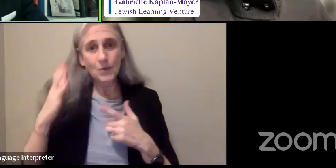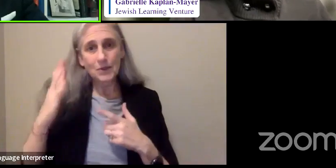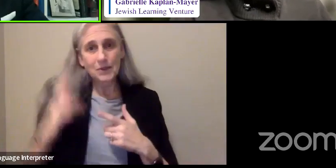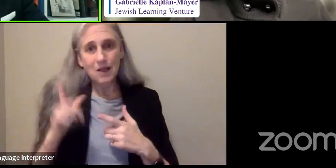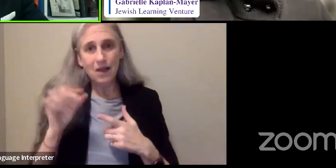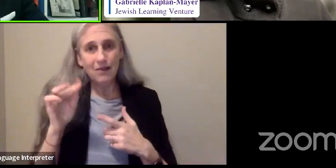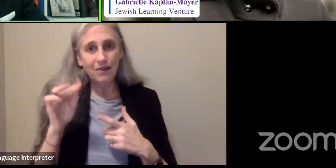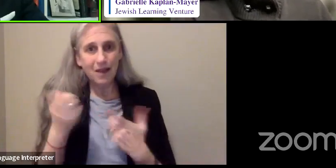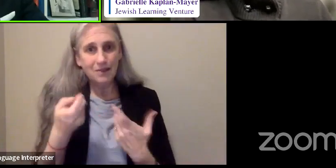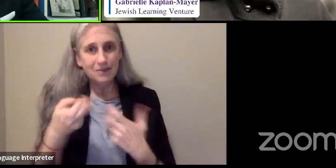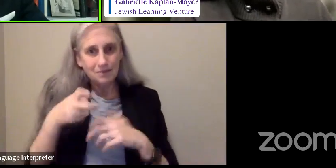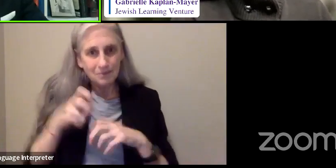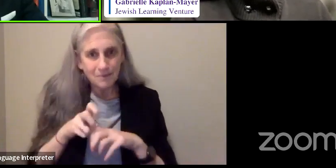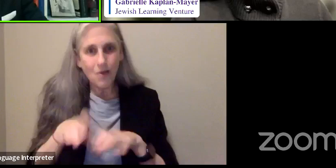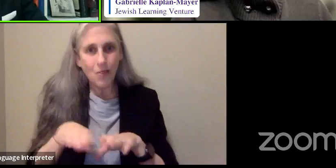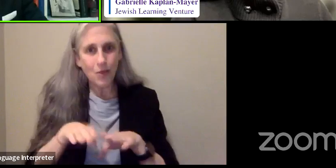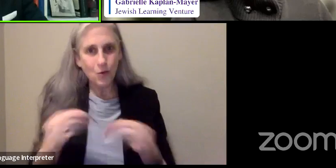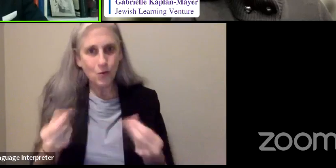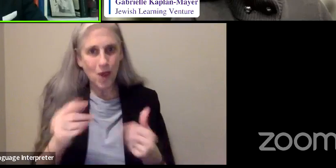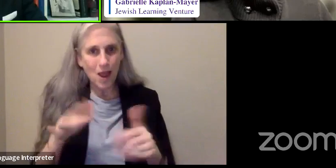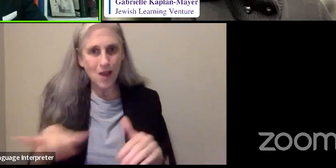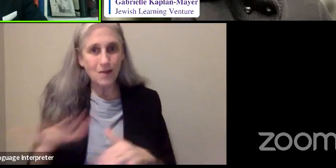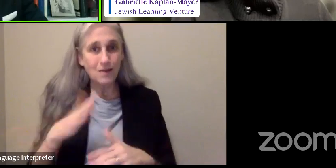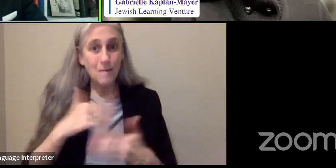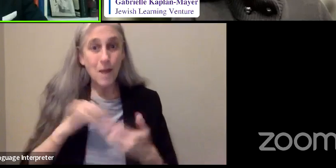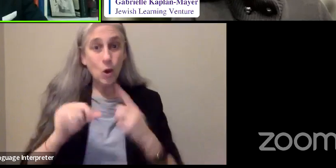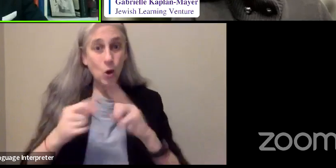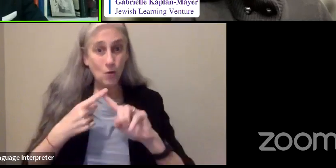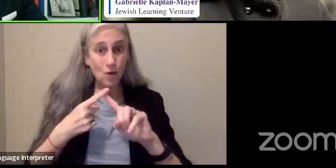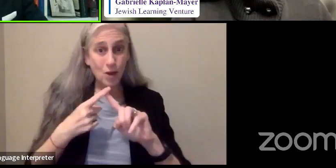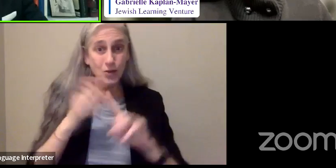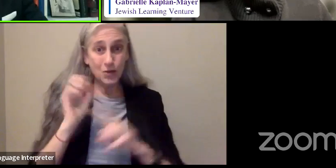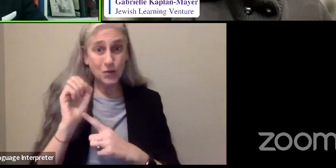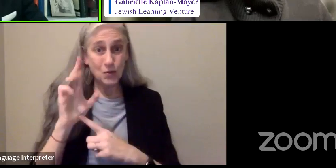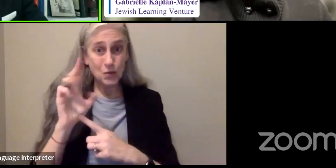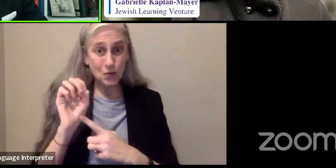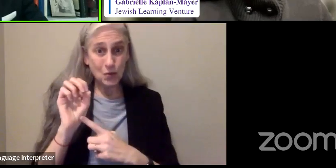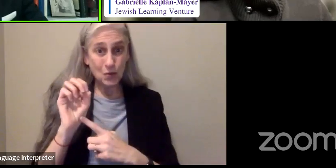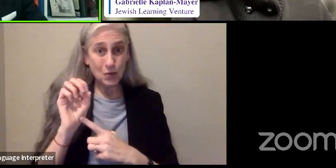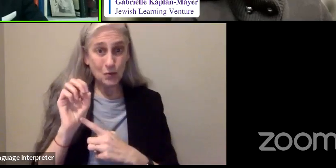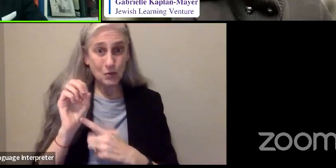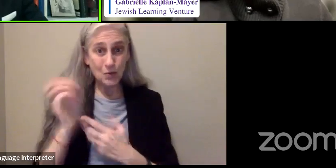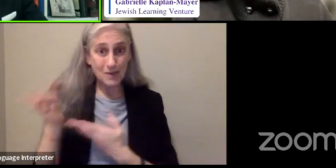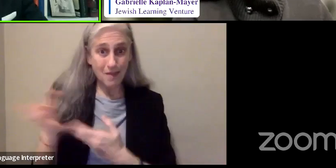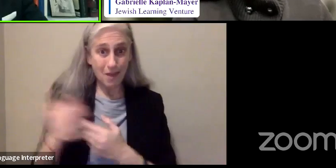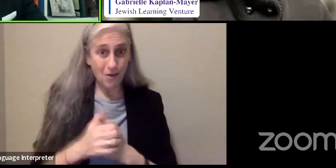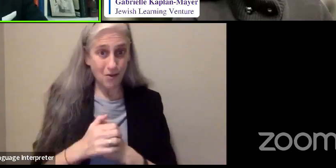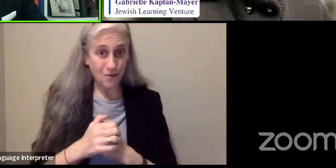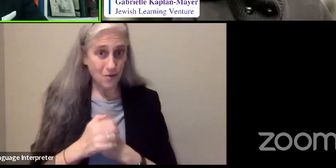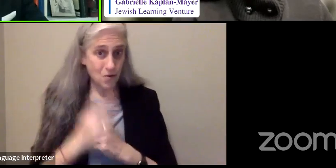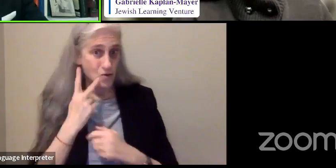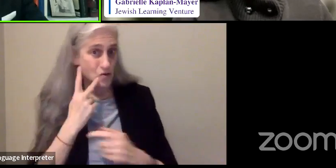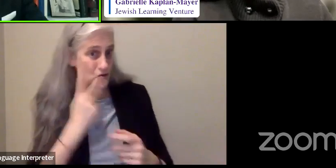ground. And my girlfriend, Sue, happened to be there to see this. And